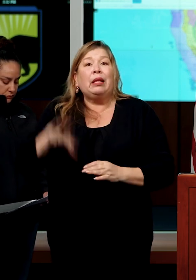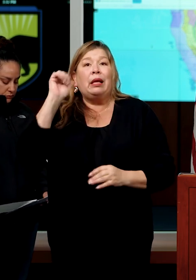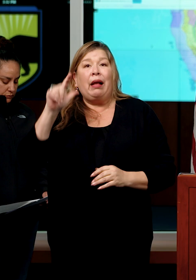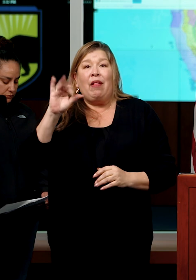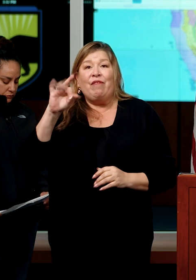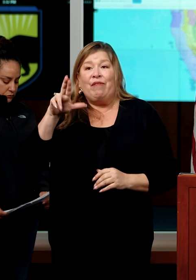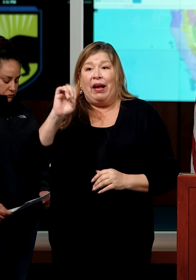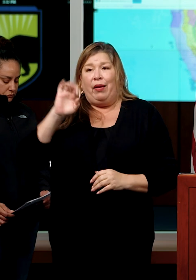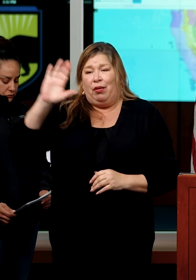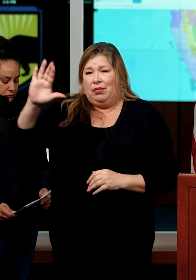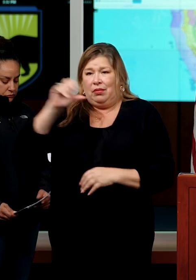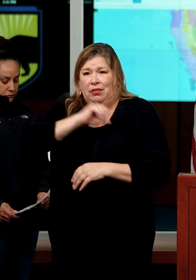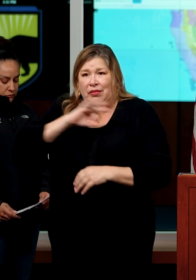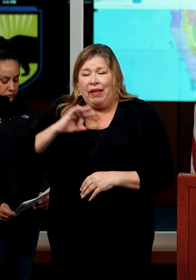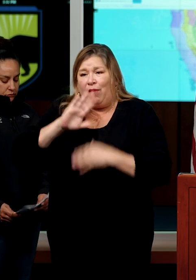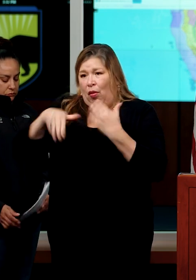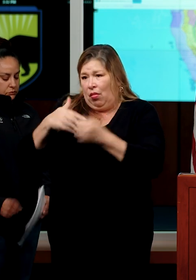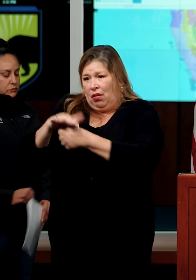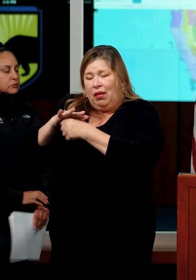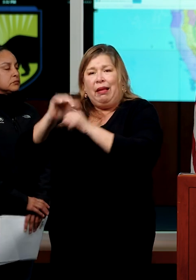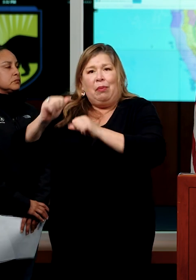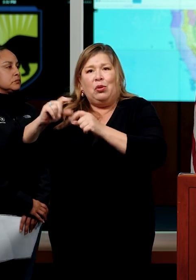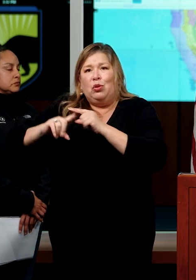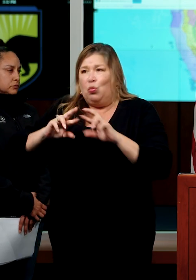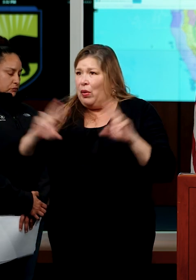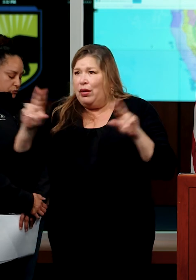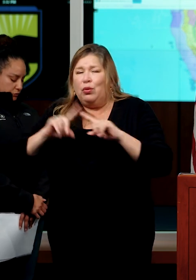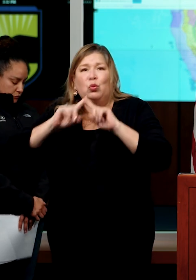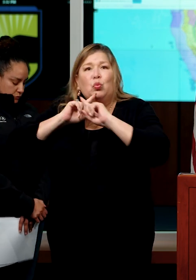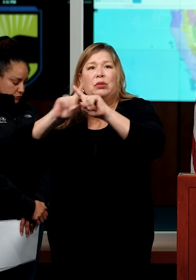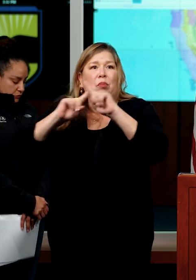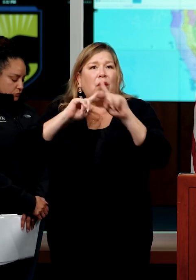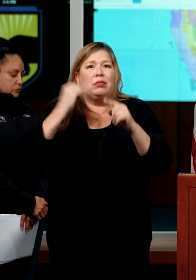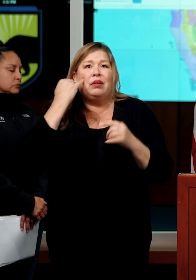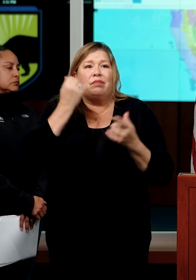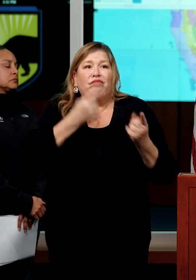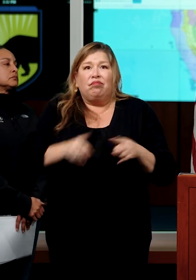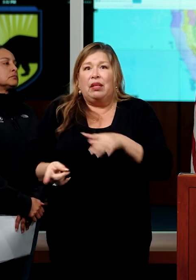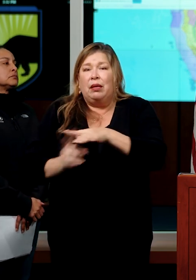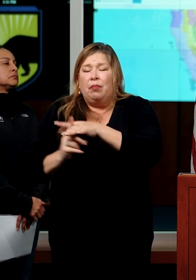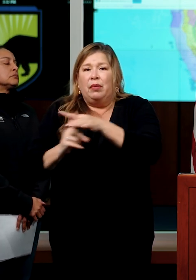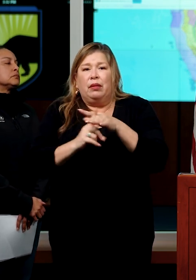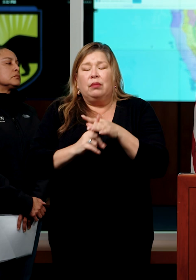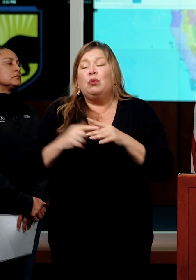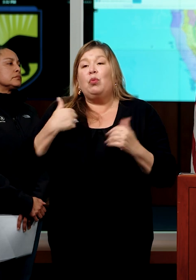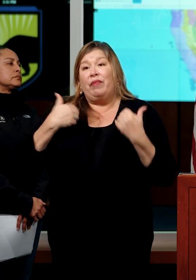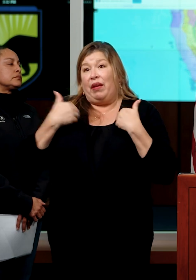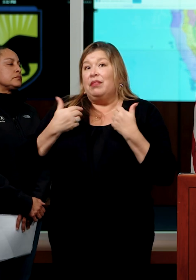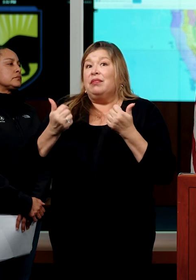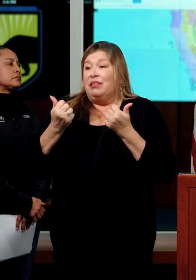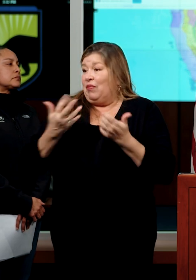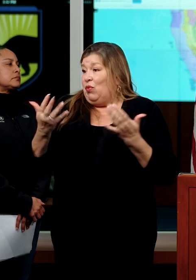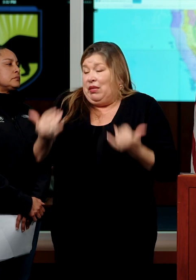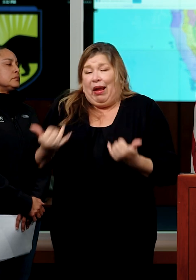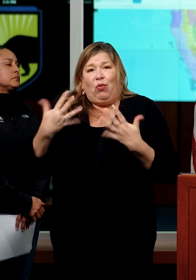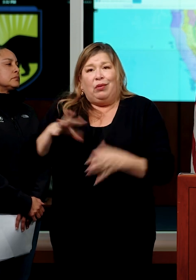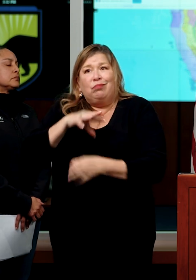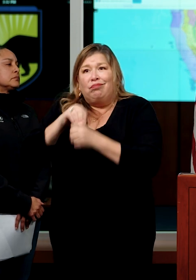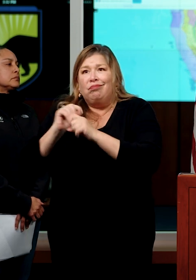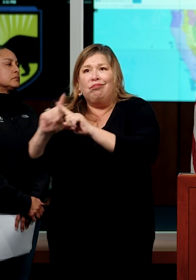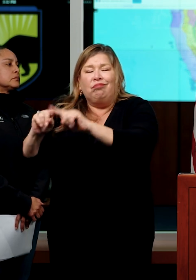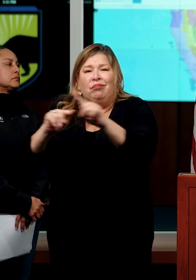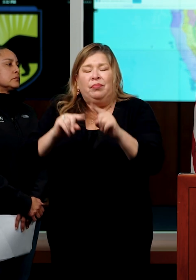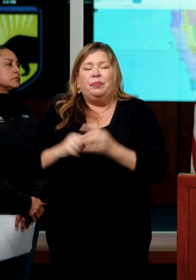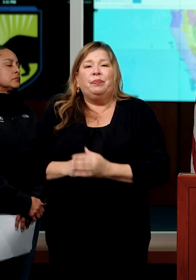units are ready and able to respond to emergencies as they evolve, and in fact, several are right now. Our state